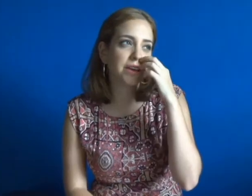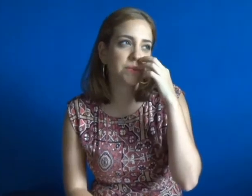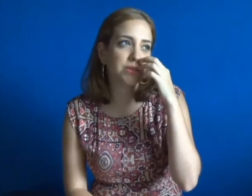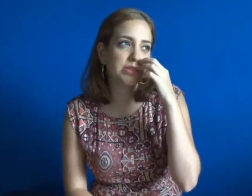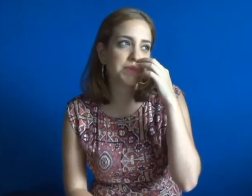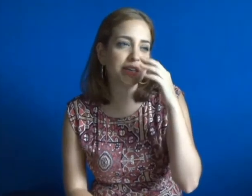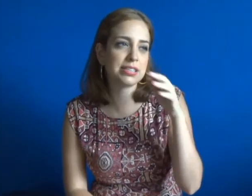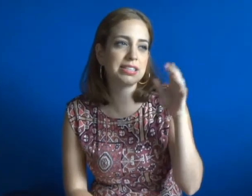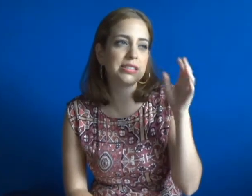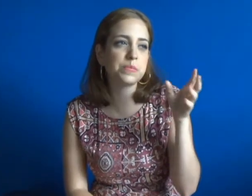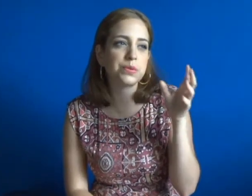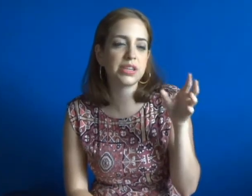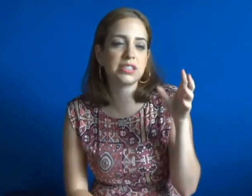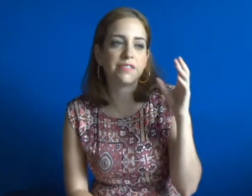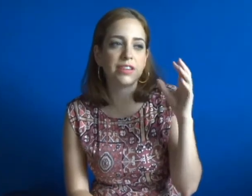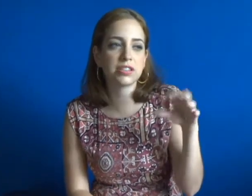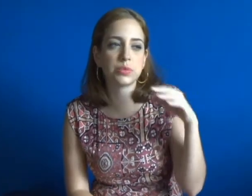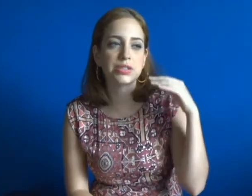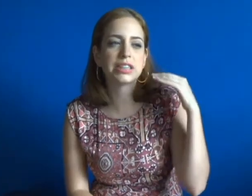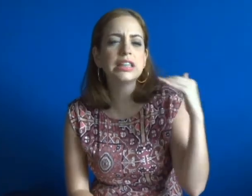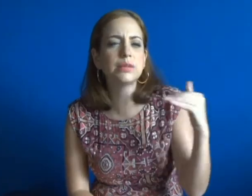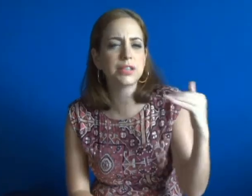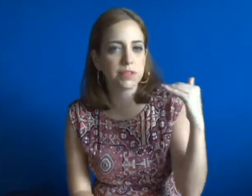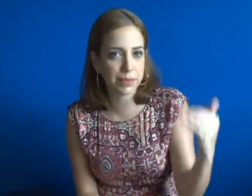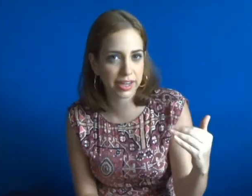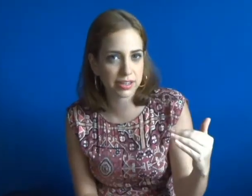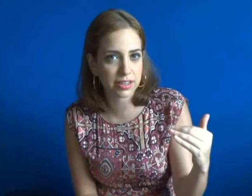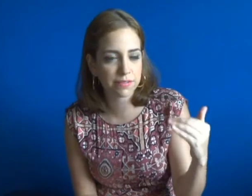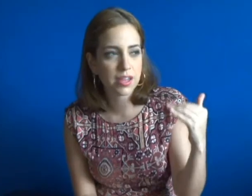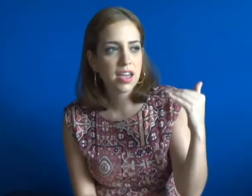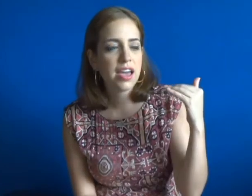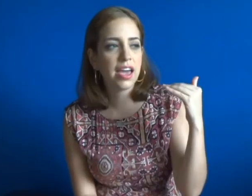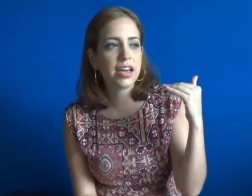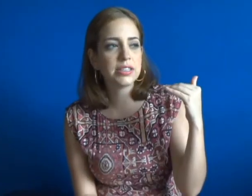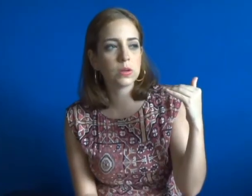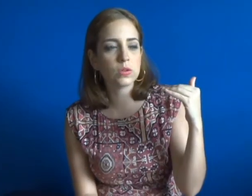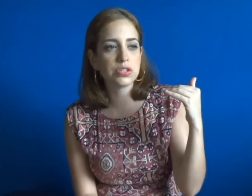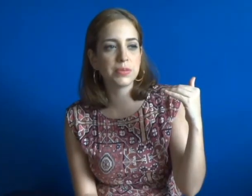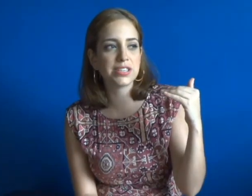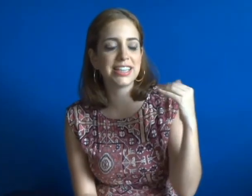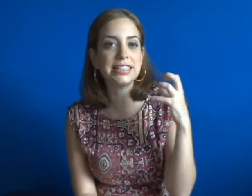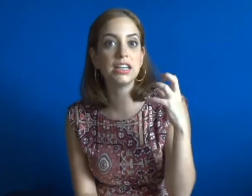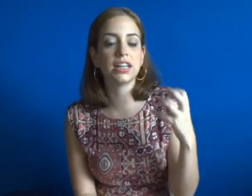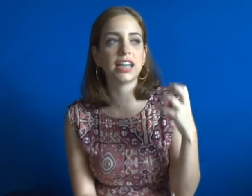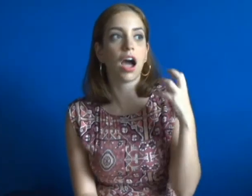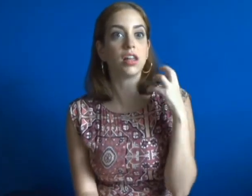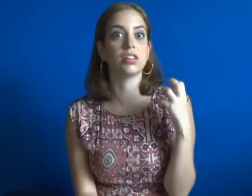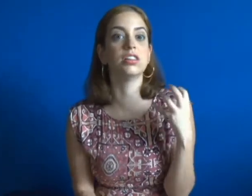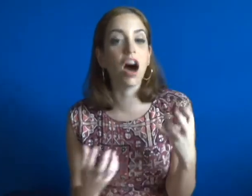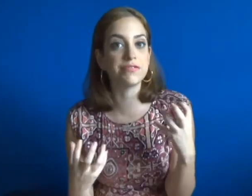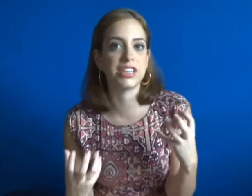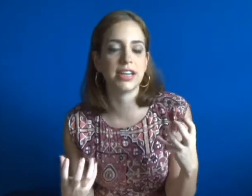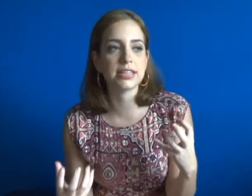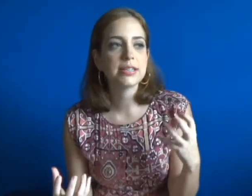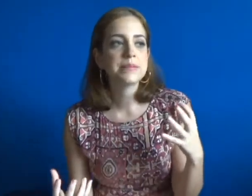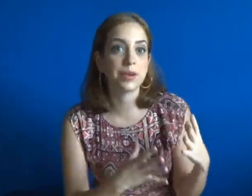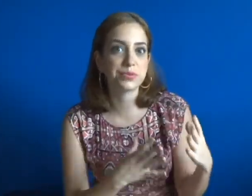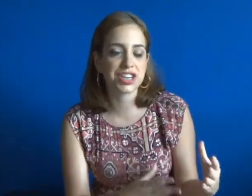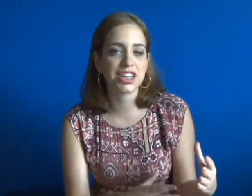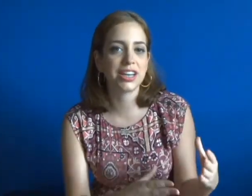that was because at some point I felt it was a little bit repetitive and also because I didn't like loved it. I appreciate